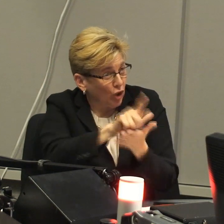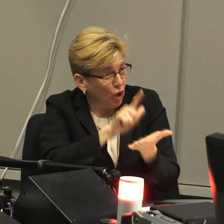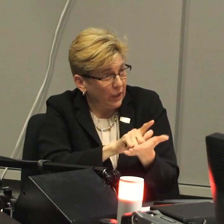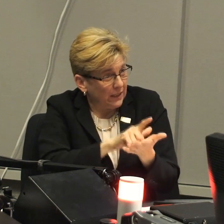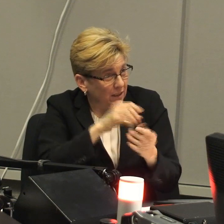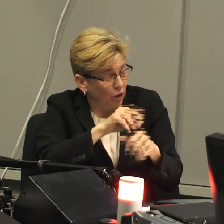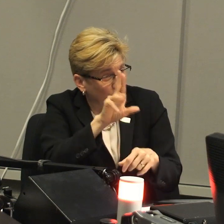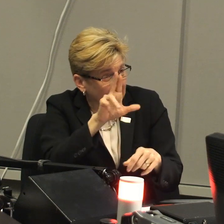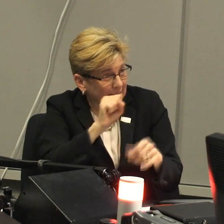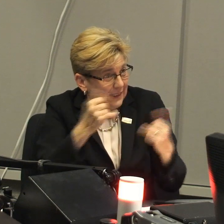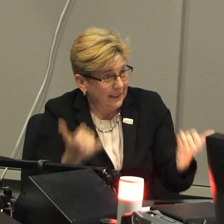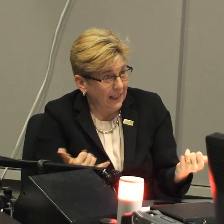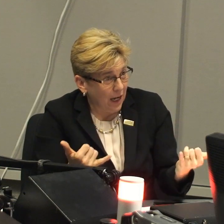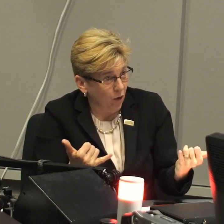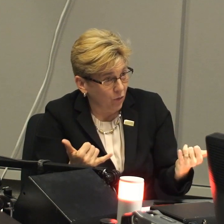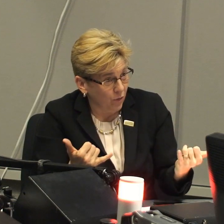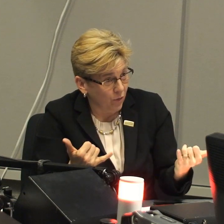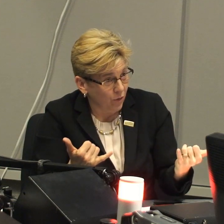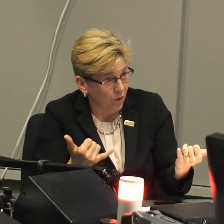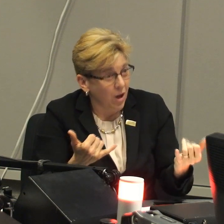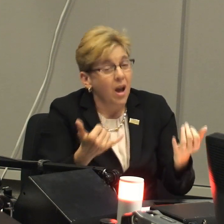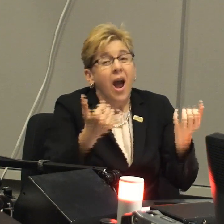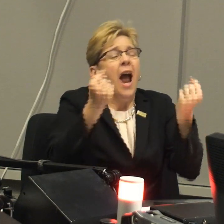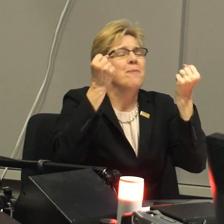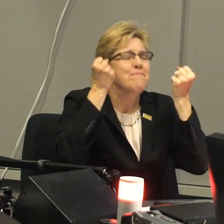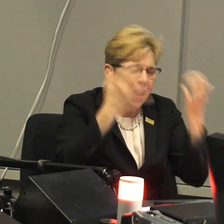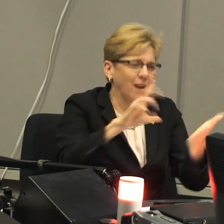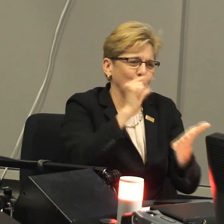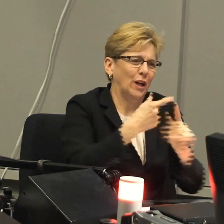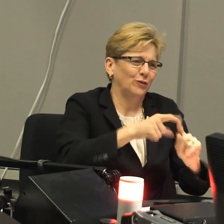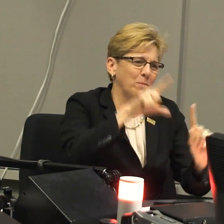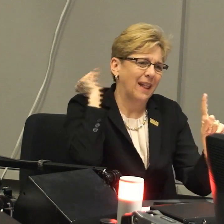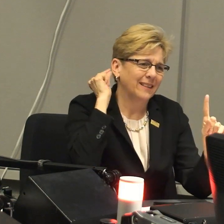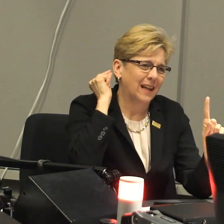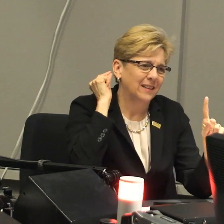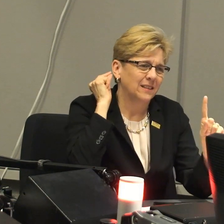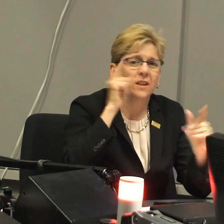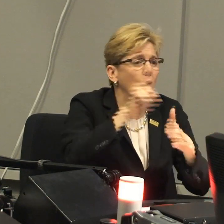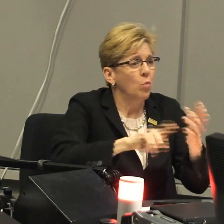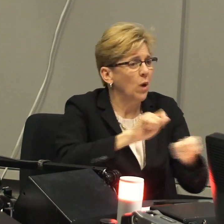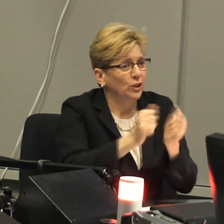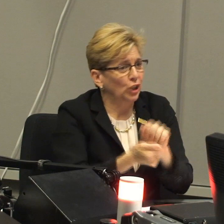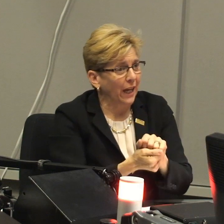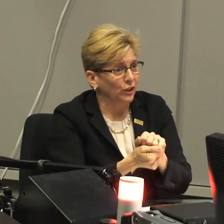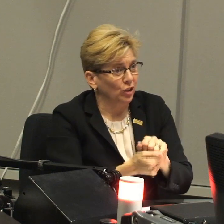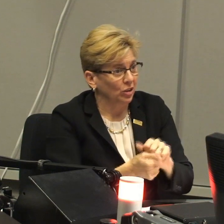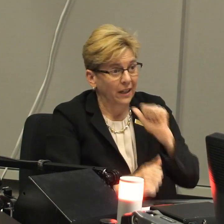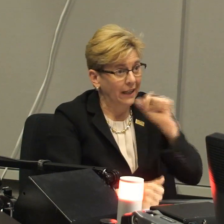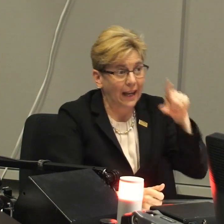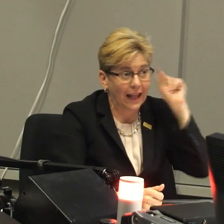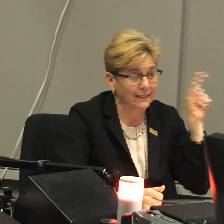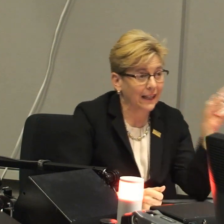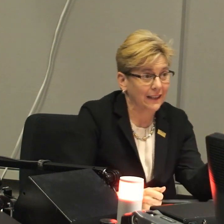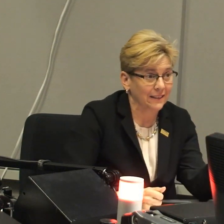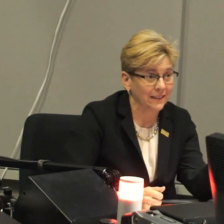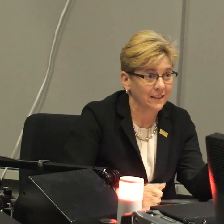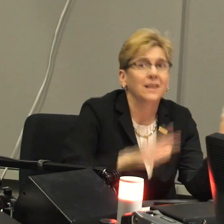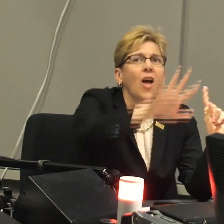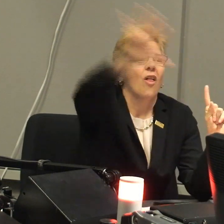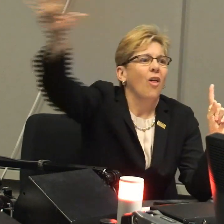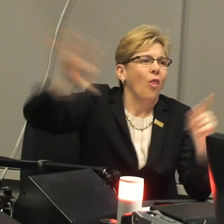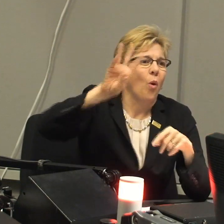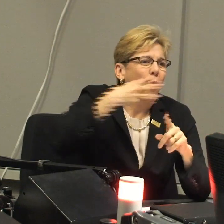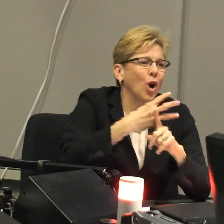over 350 deaf attorneys in the United States today. And of course, many of them have graduated from Gallaudet. And what's